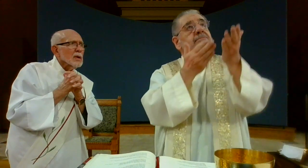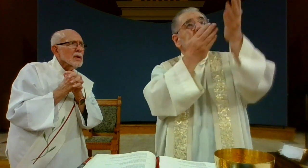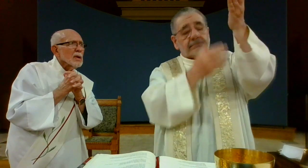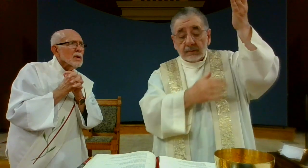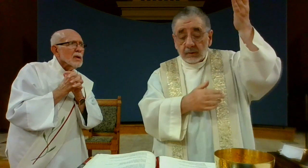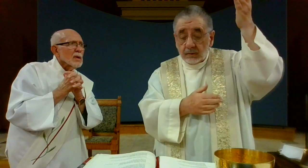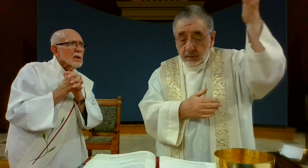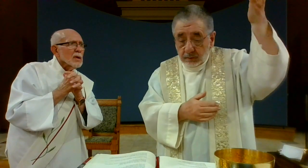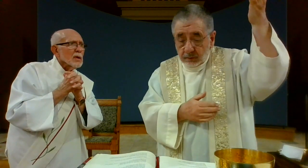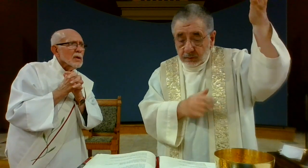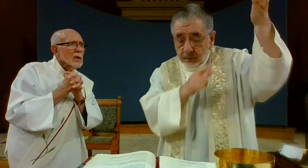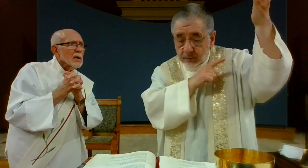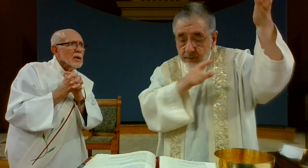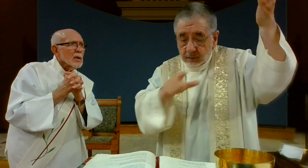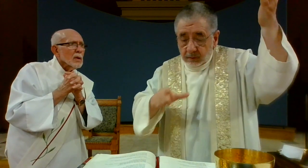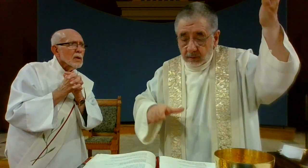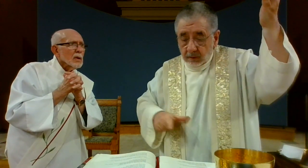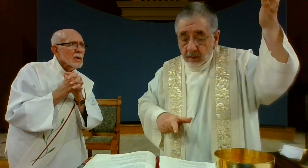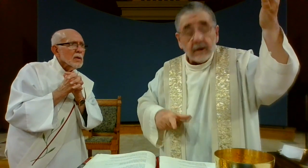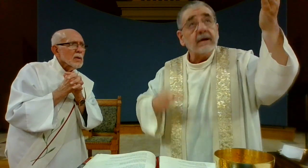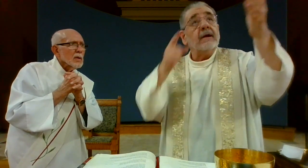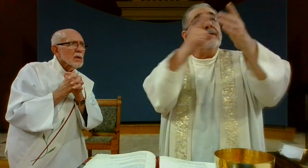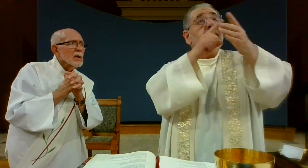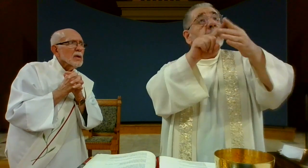May our prayers rise up to you, O Lord.